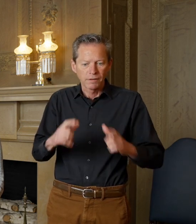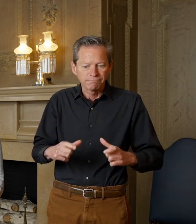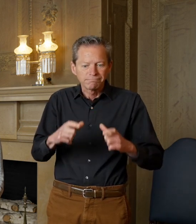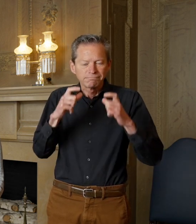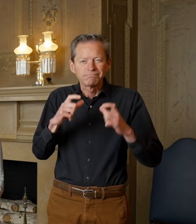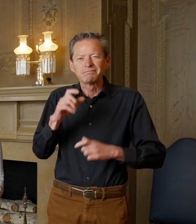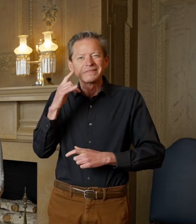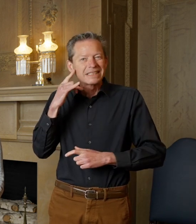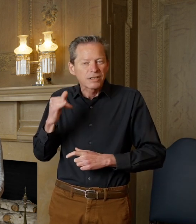parties and dinners.